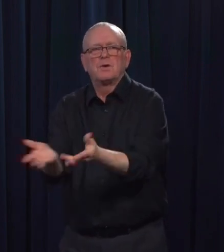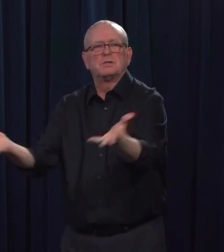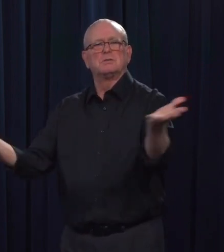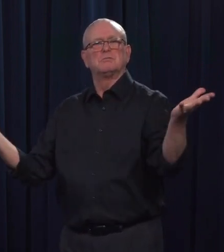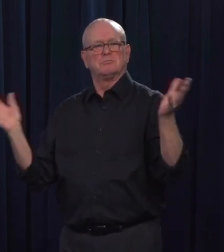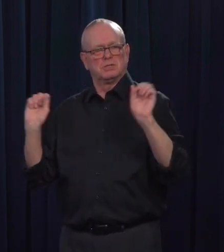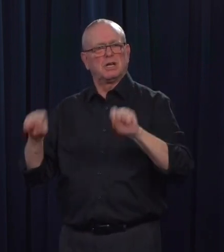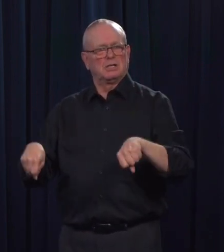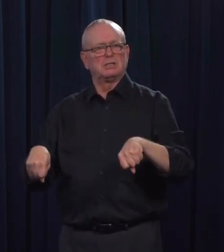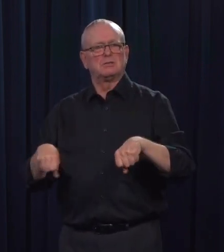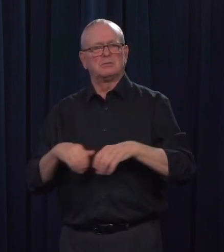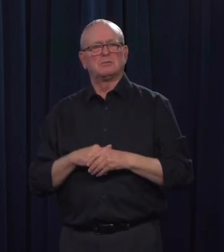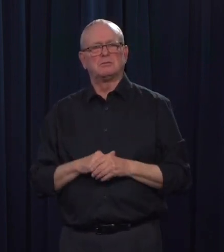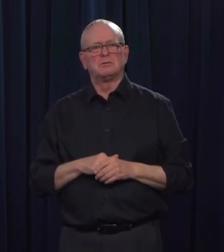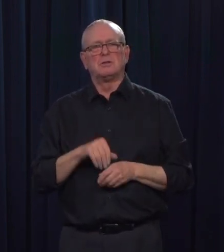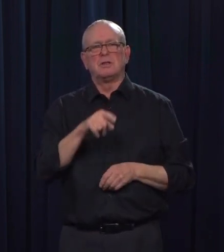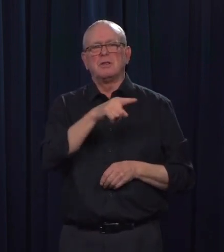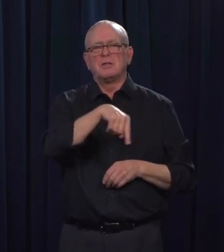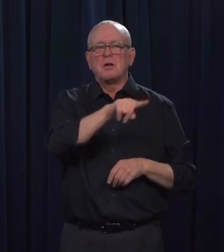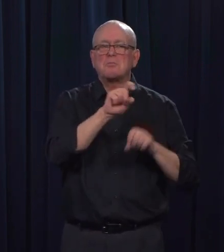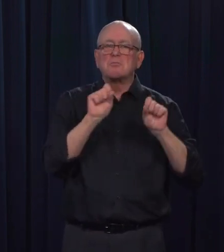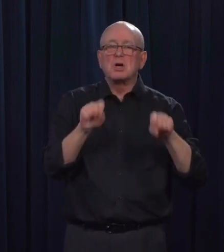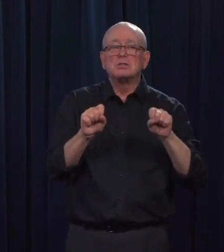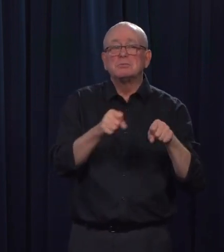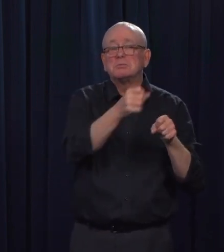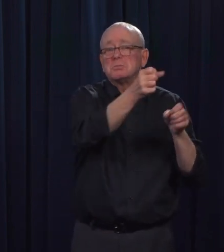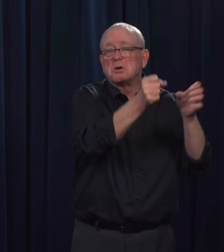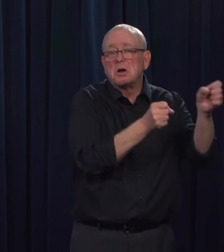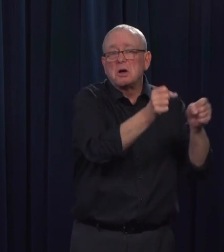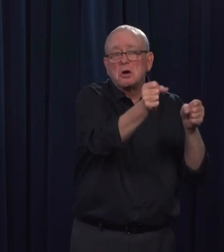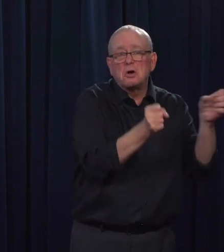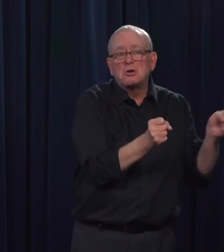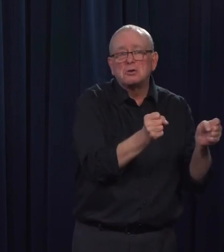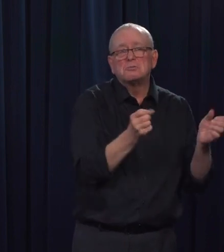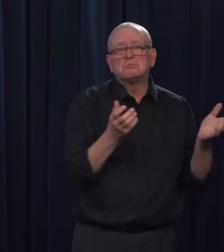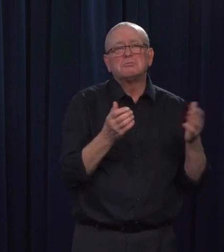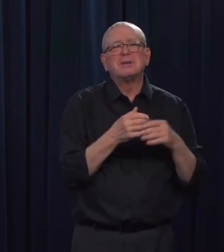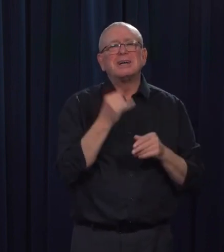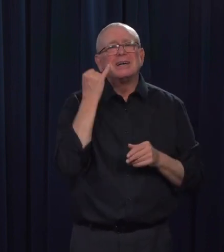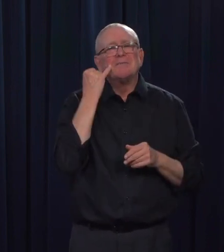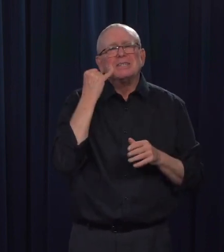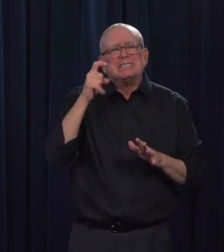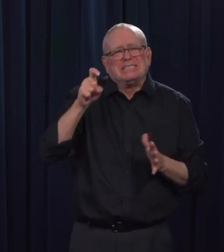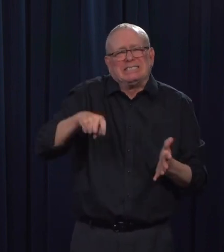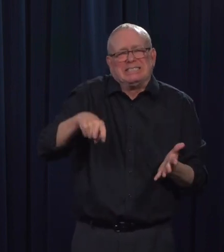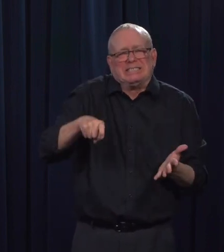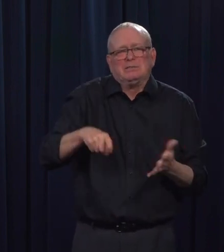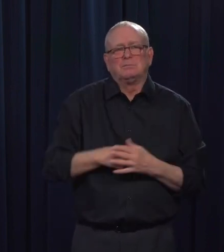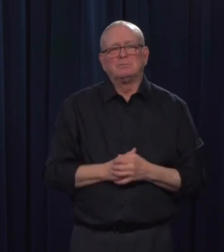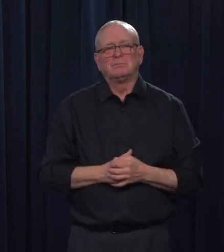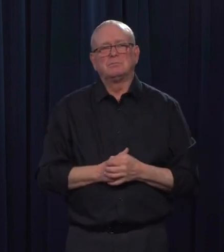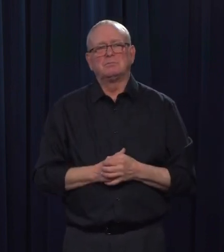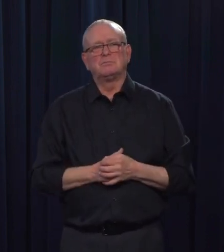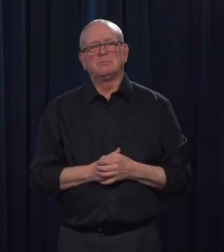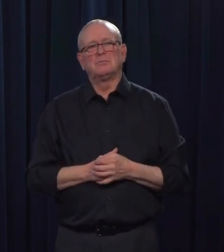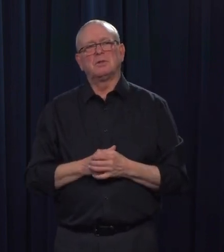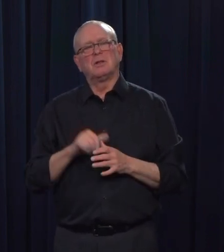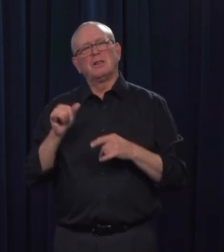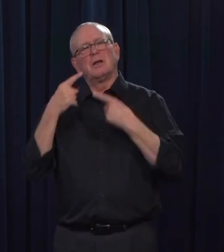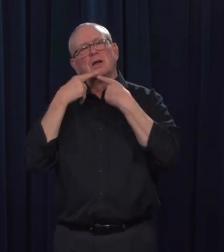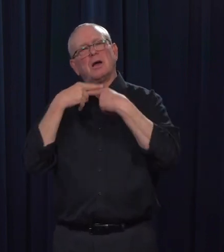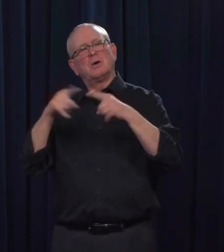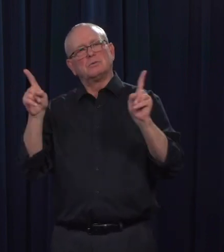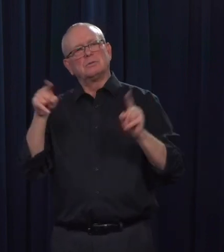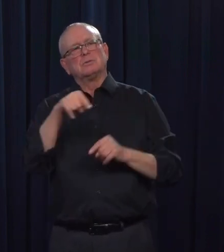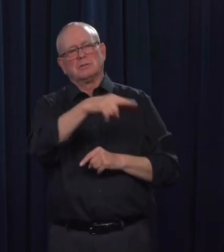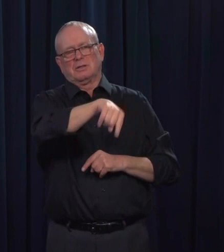able to, to hire people. But that's, that's a side issue to just declaring agriculture as, as an essential service. Okay.